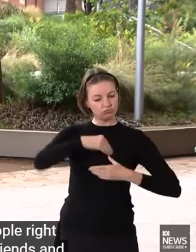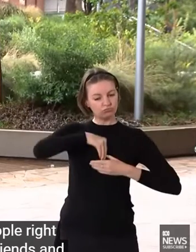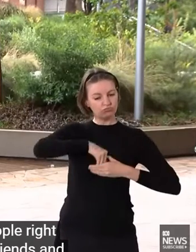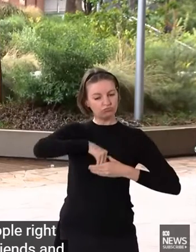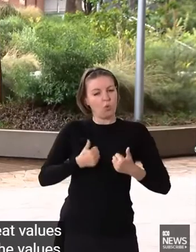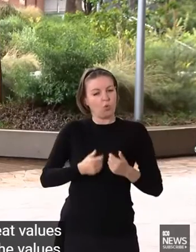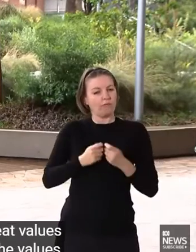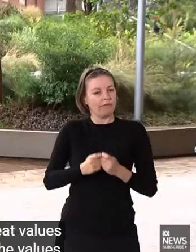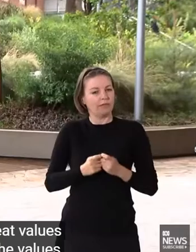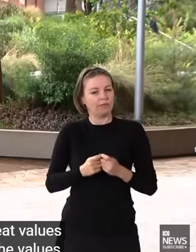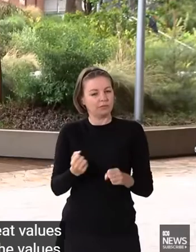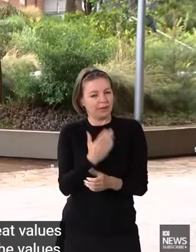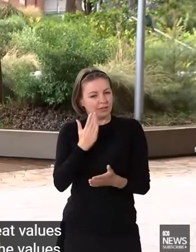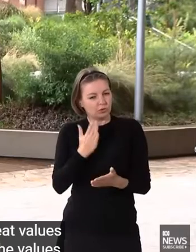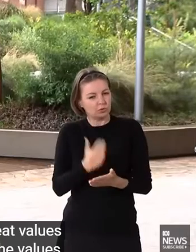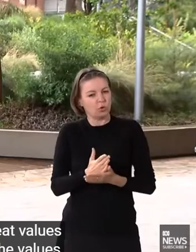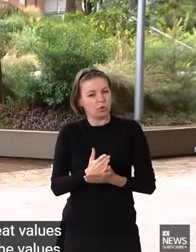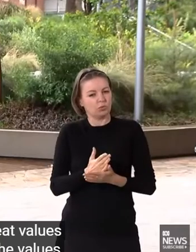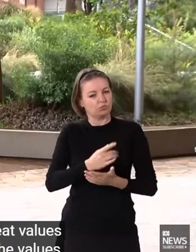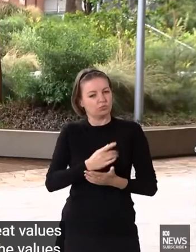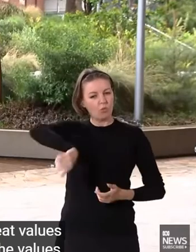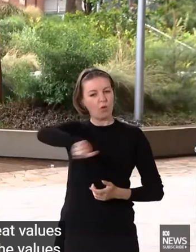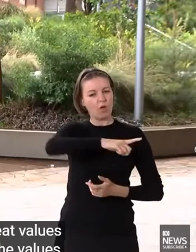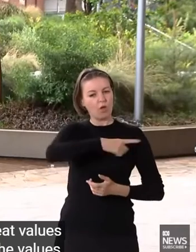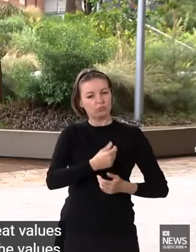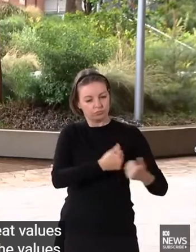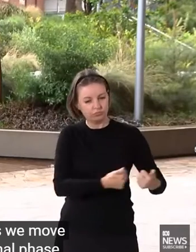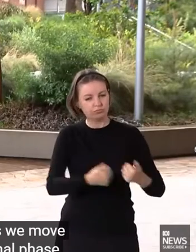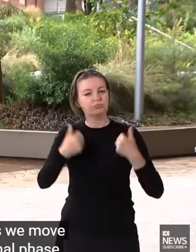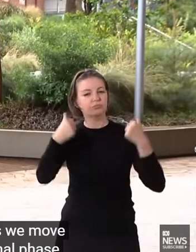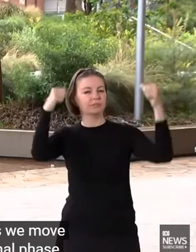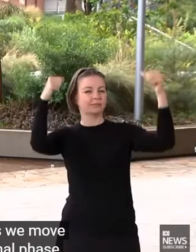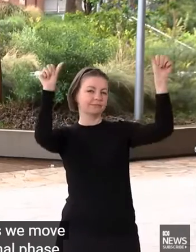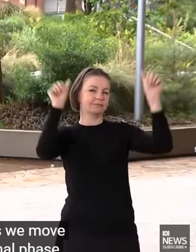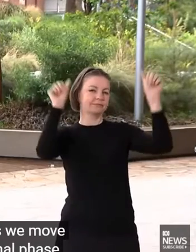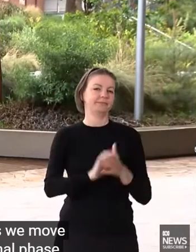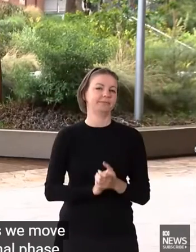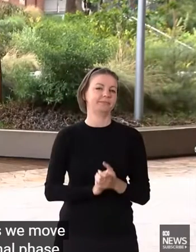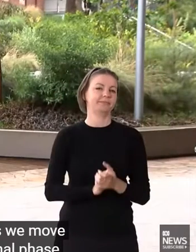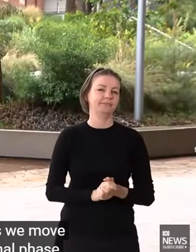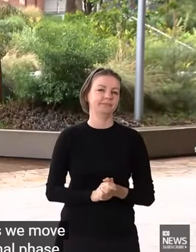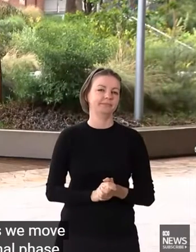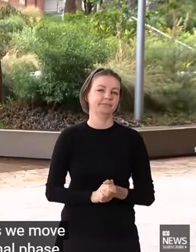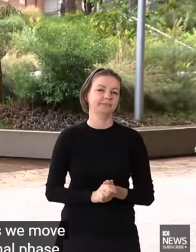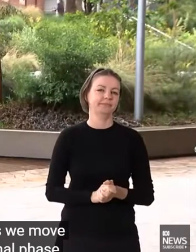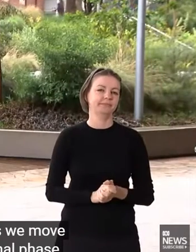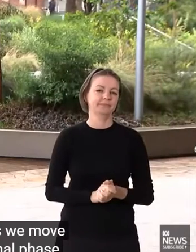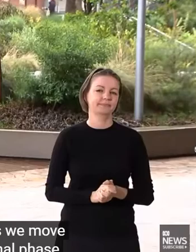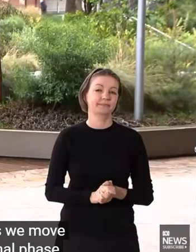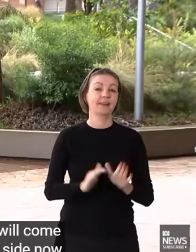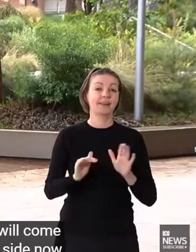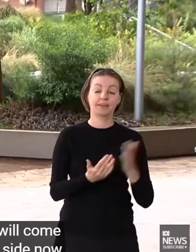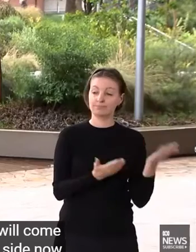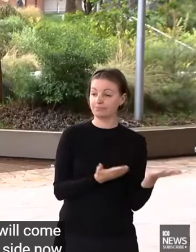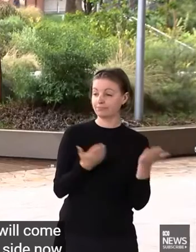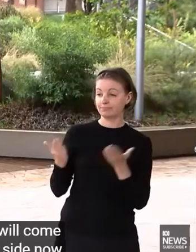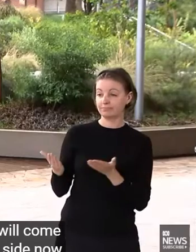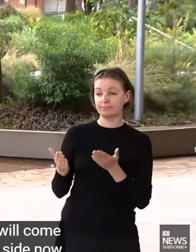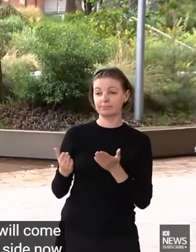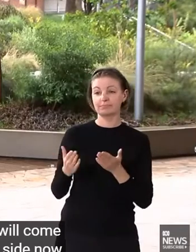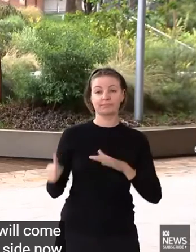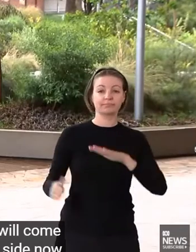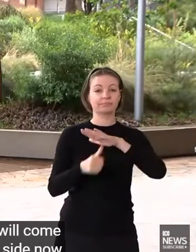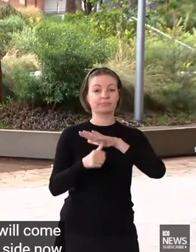through this transitional phase of the pandemic, that we will come out stronger the other side. I'm now going to pass to